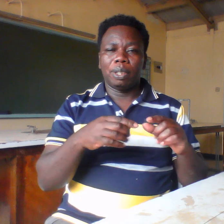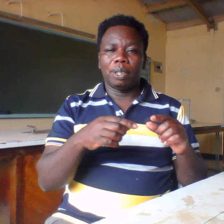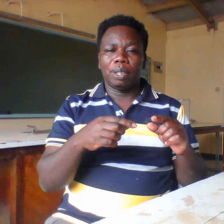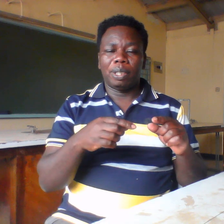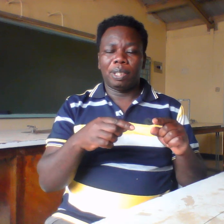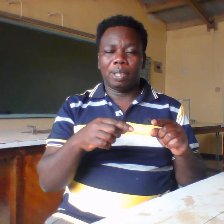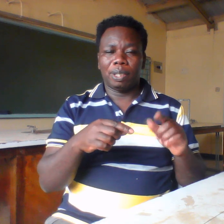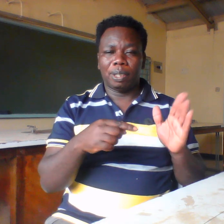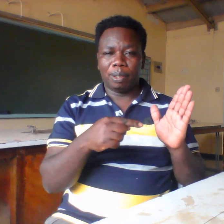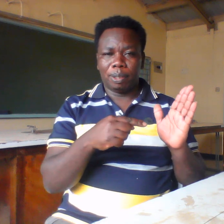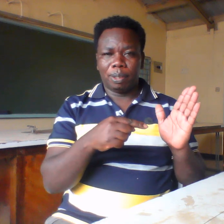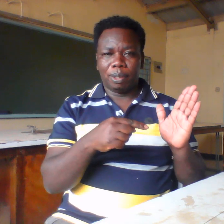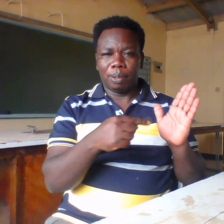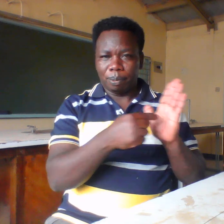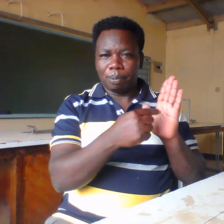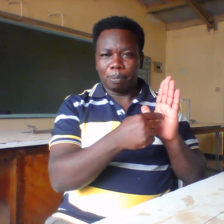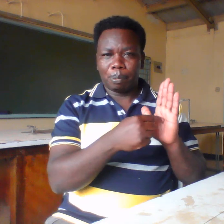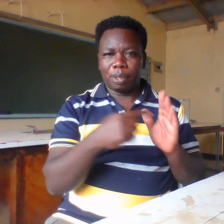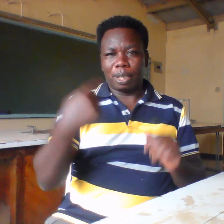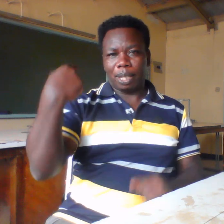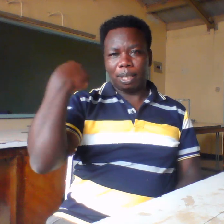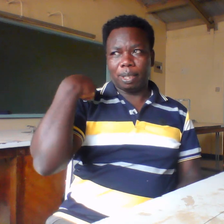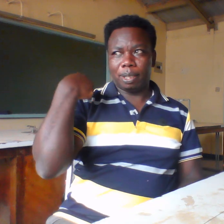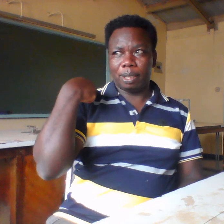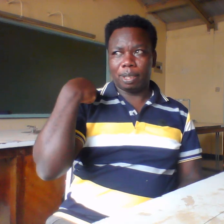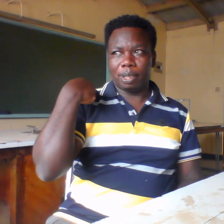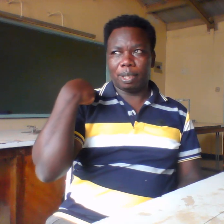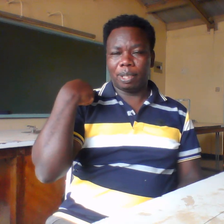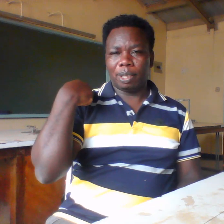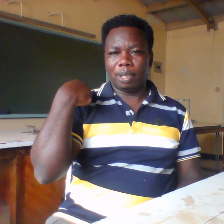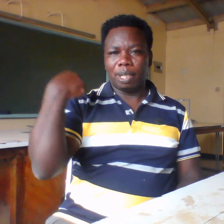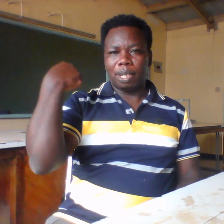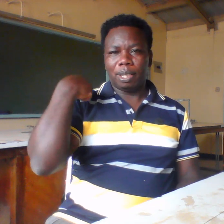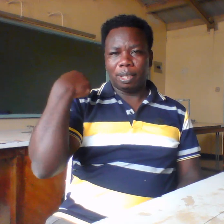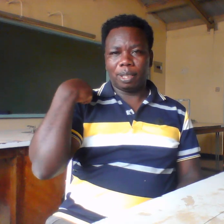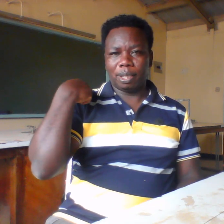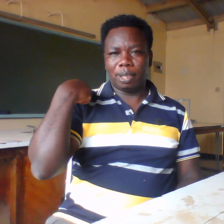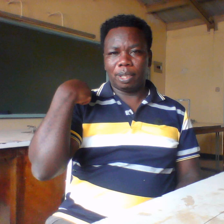yesterday yesterday